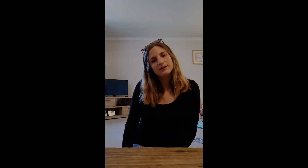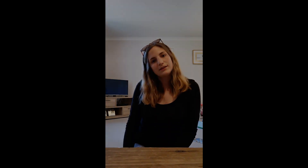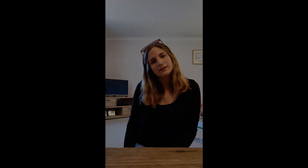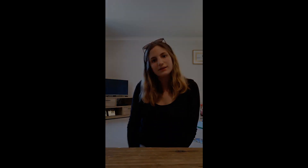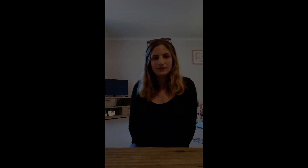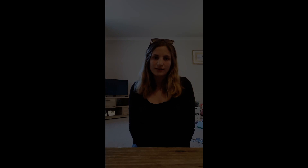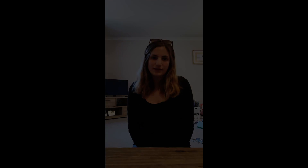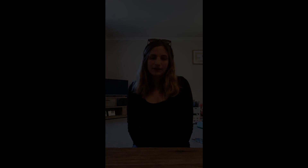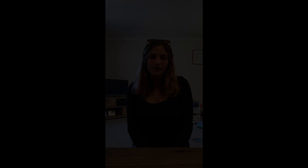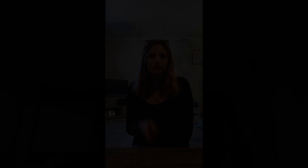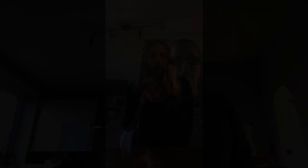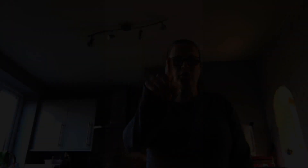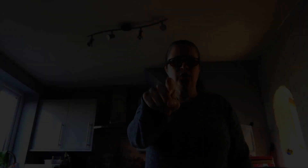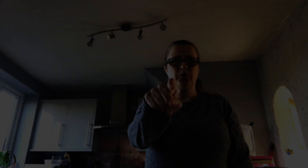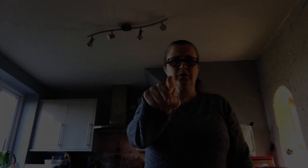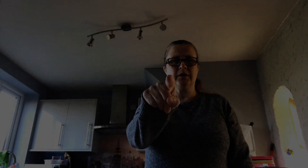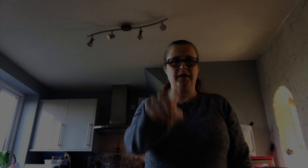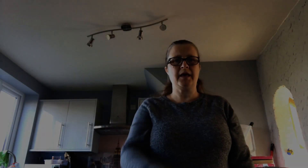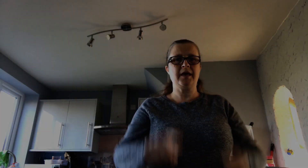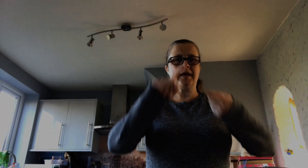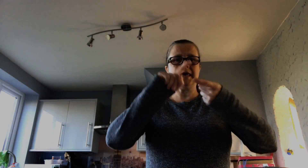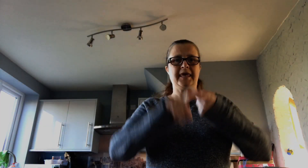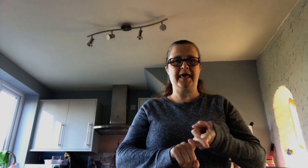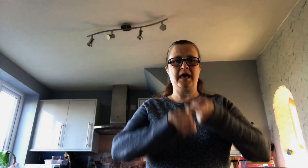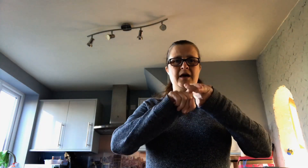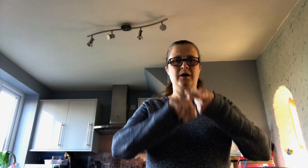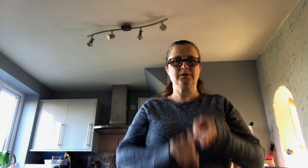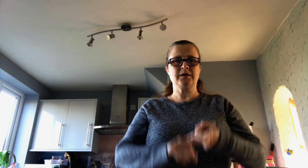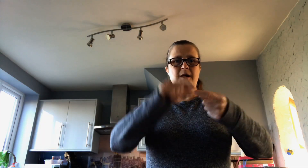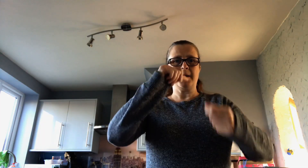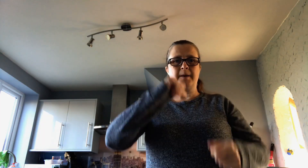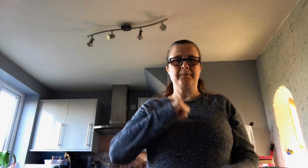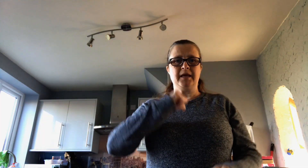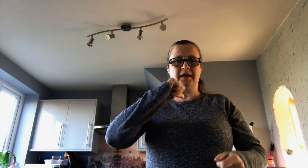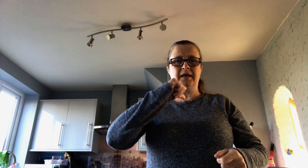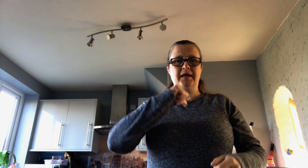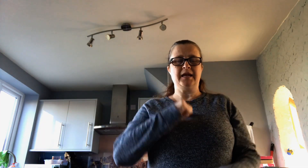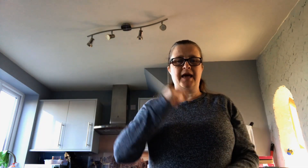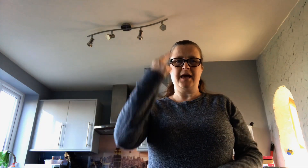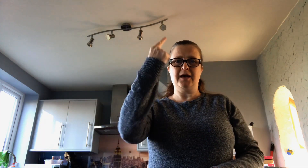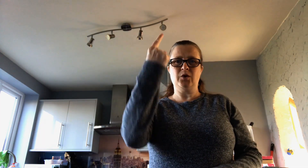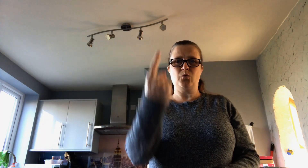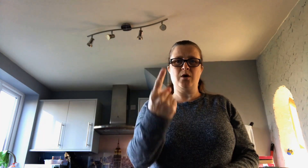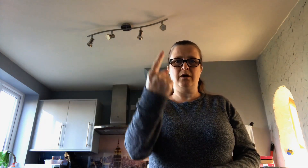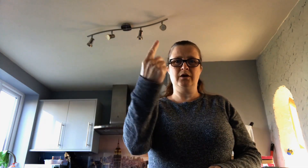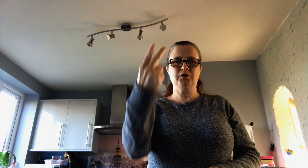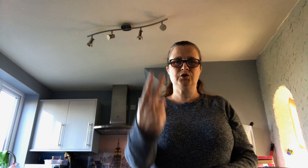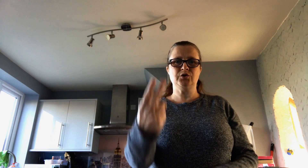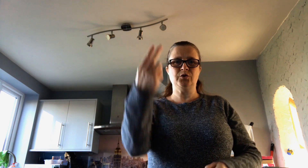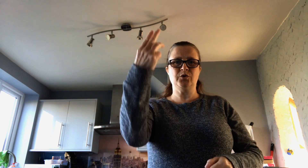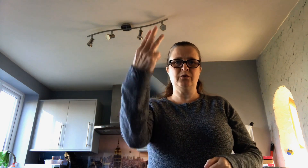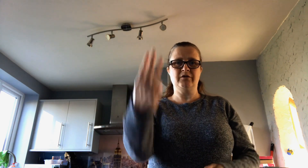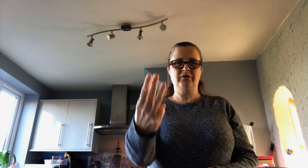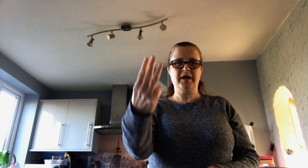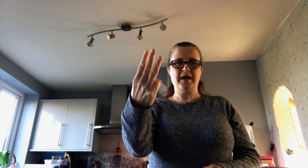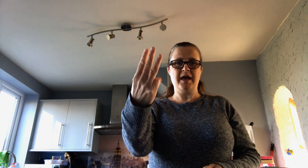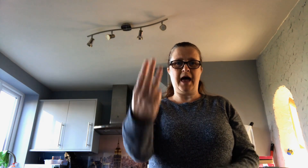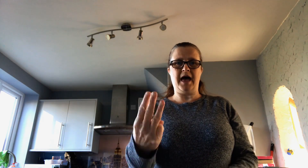You can count on me like one, two, three, I'll be